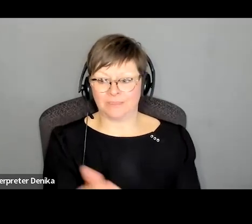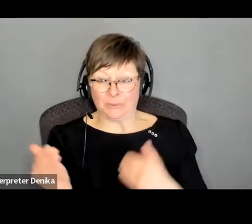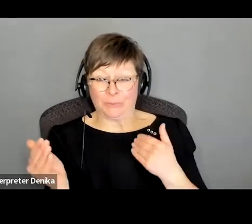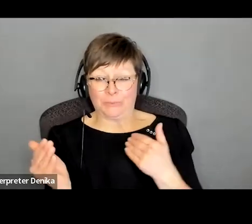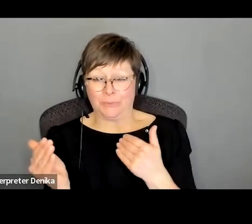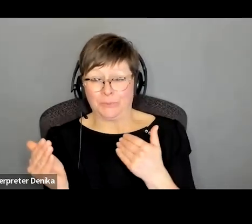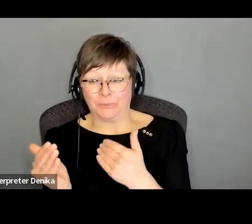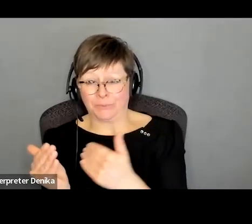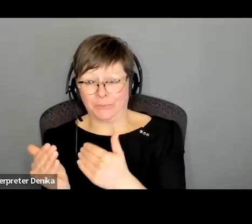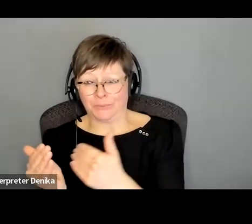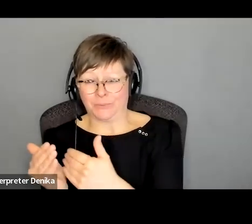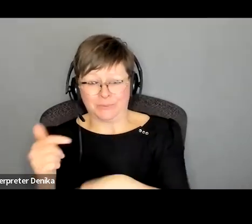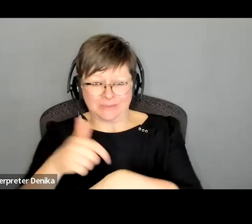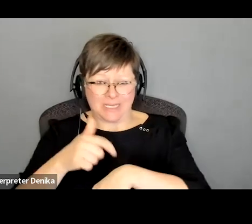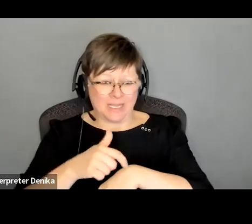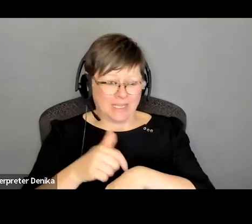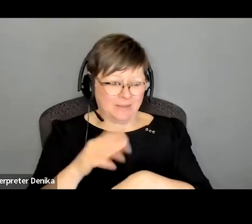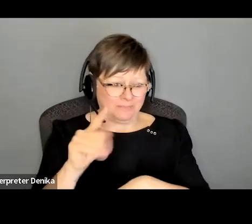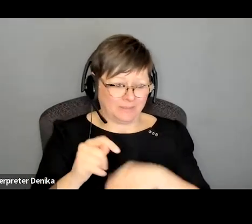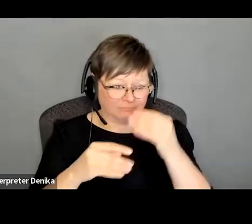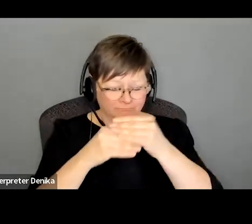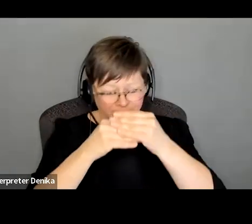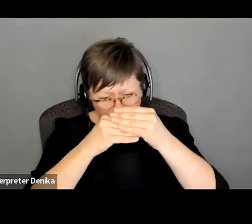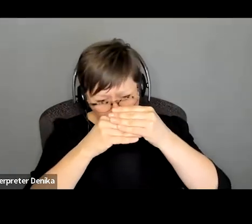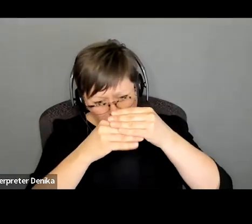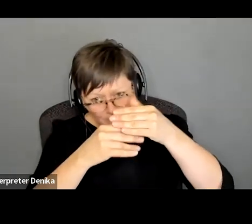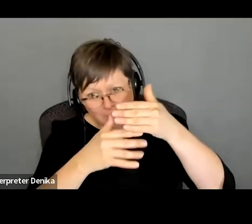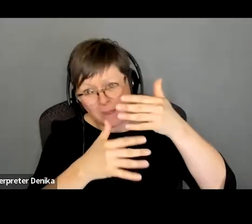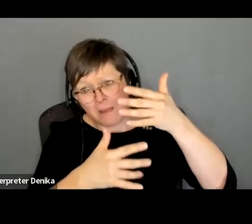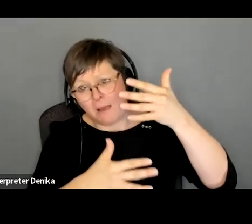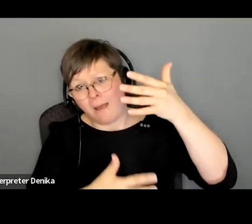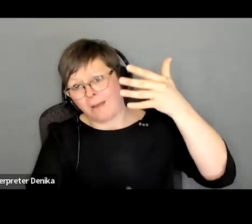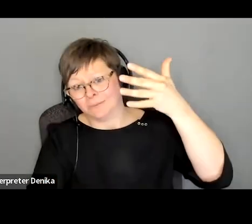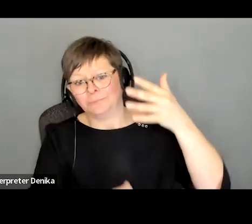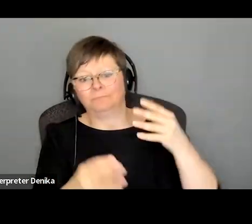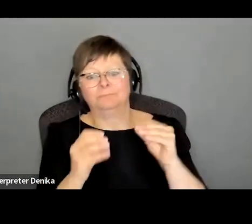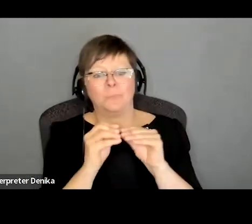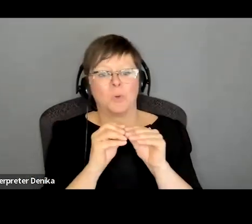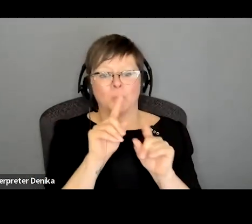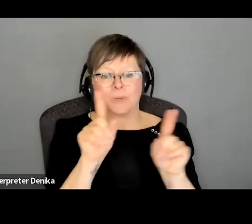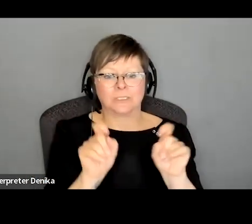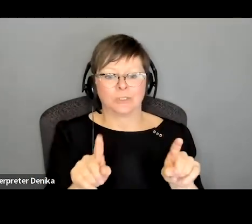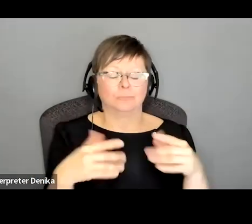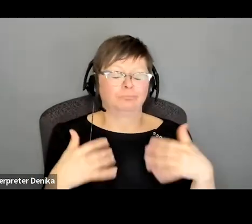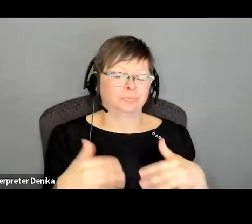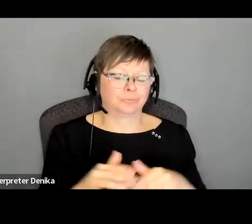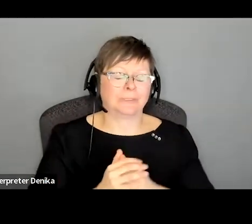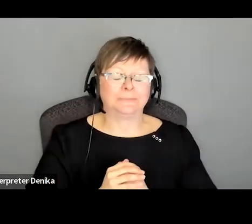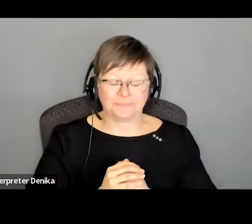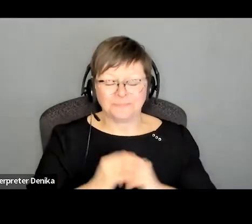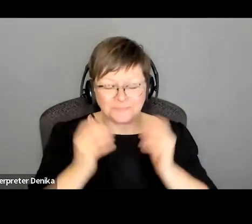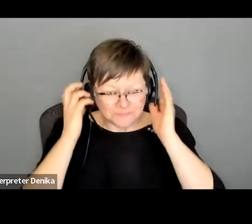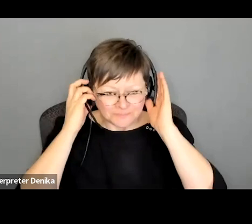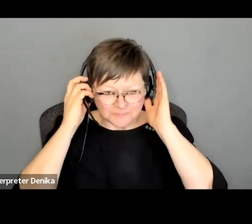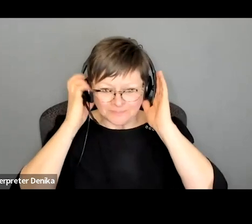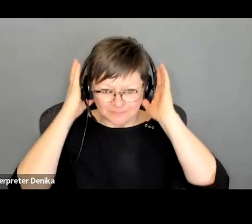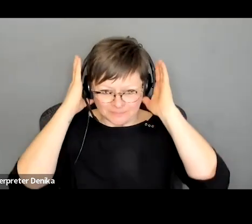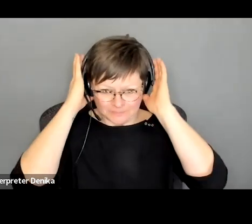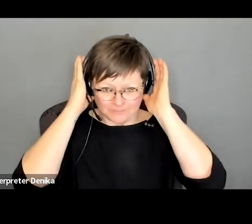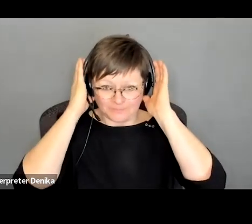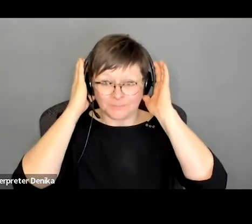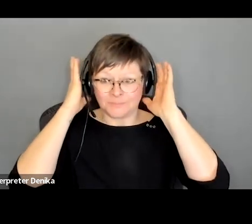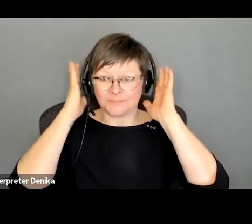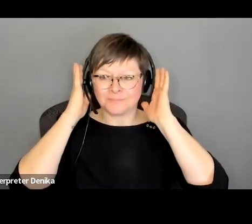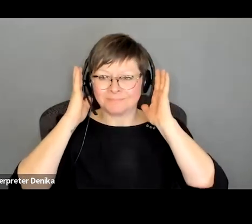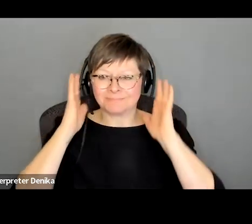and there a slew of more questions here um but rather than try and pick